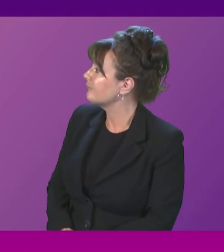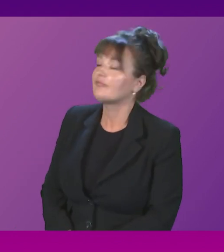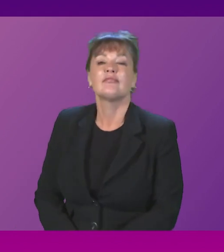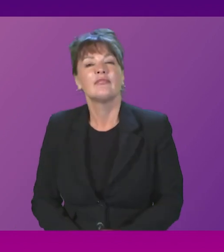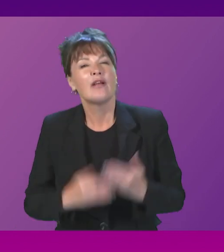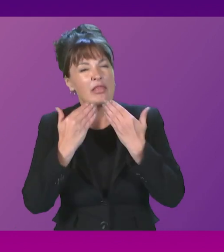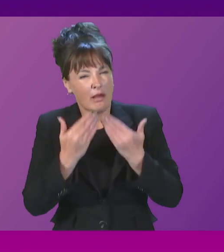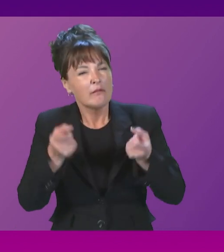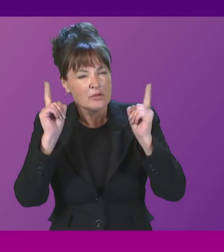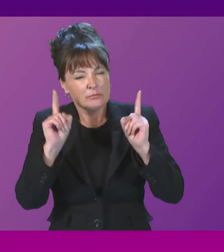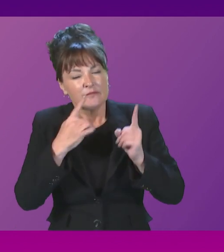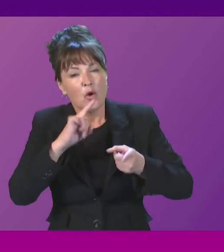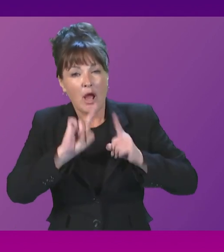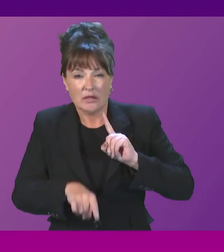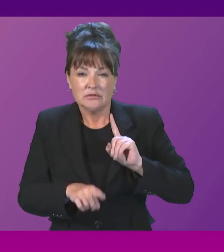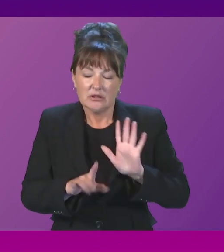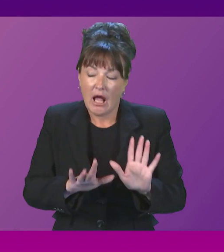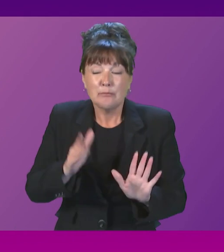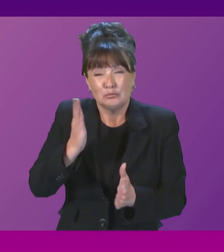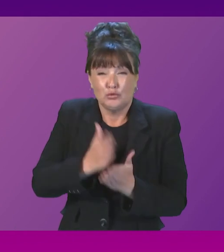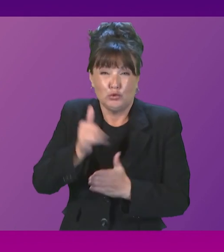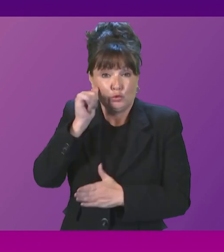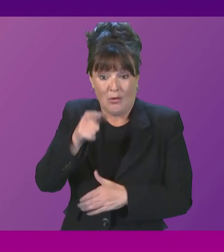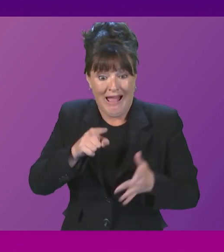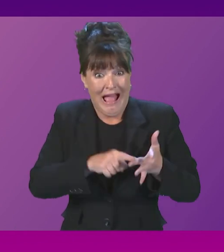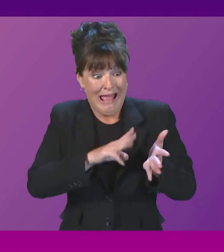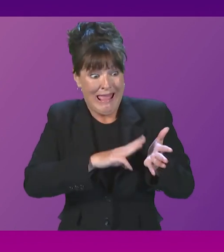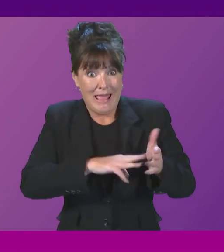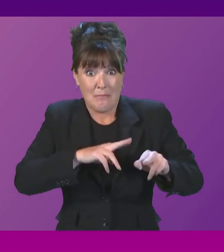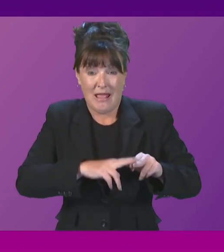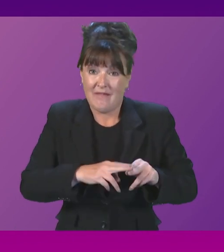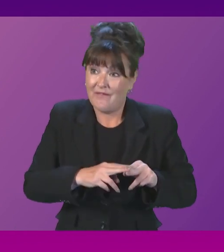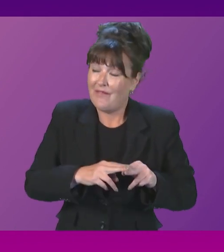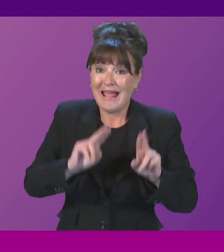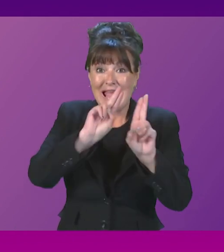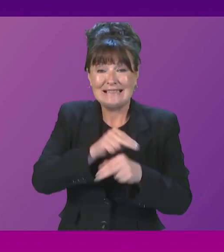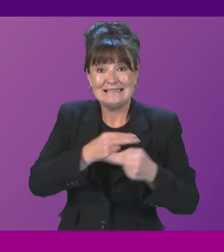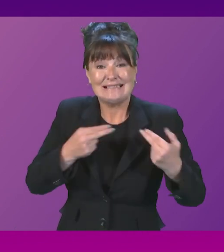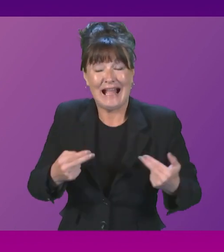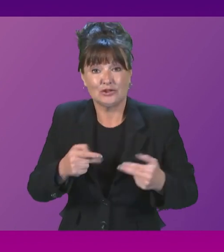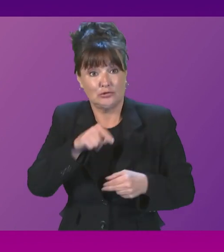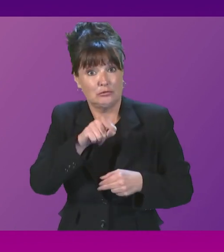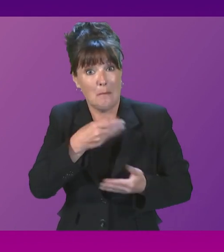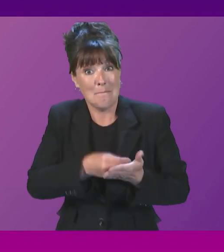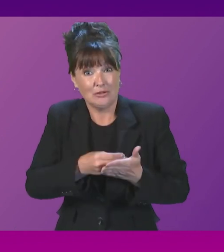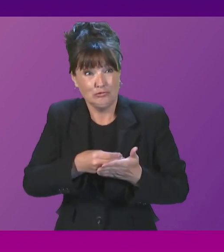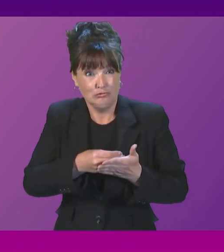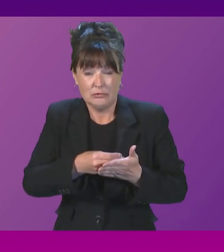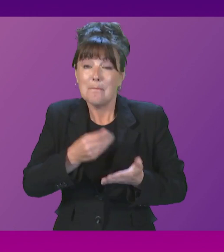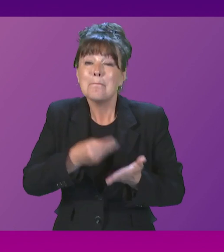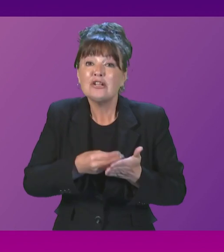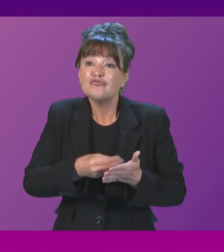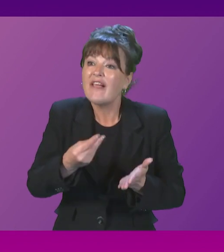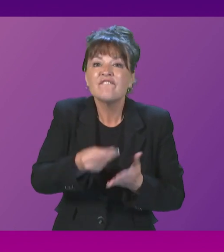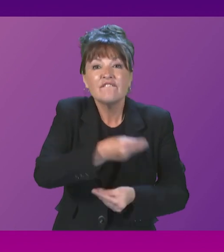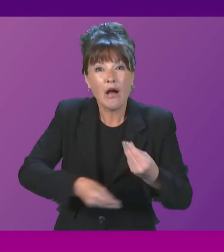will know, and it's been mentioned many times already today, that the IMF are openly condemning the Tory UK Government over those reckless